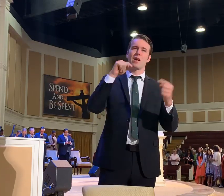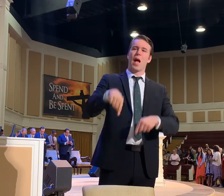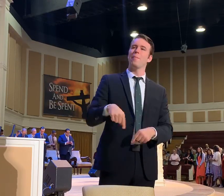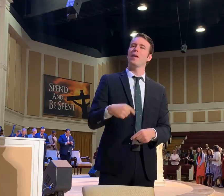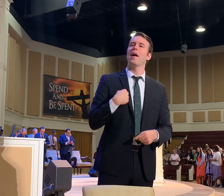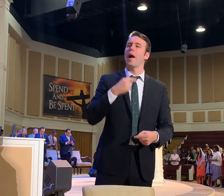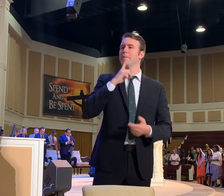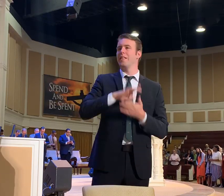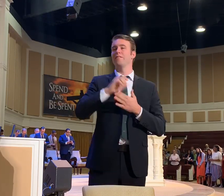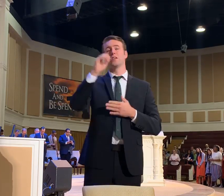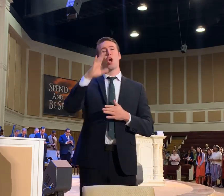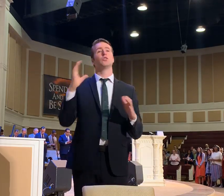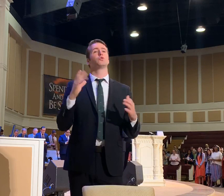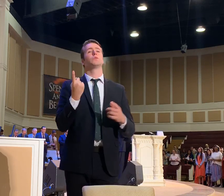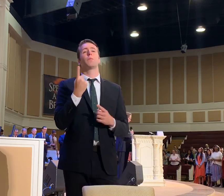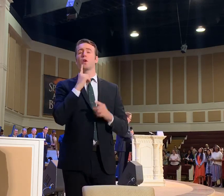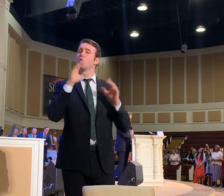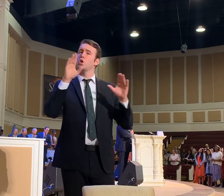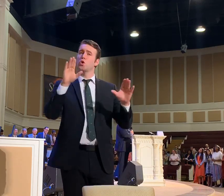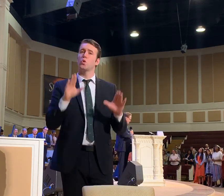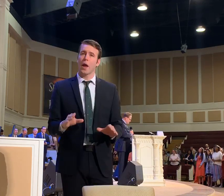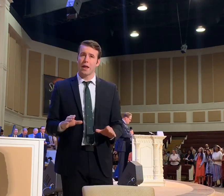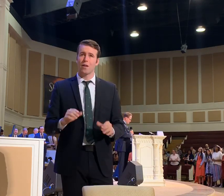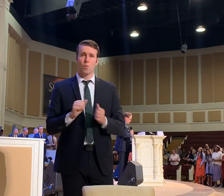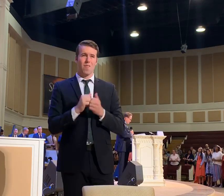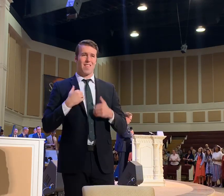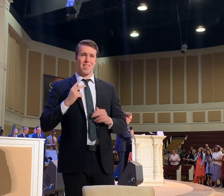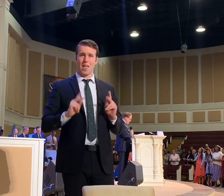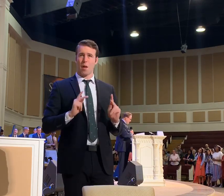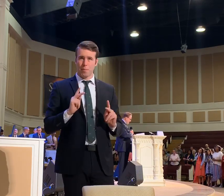believe God is doing something great in young people.